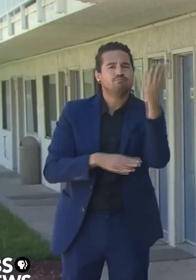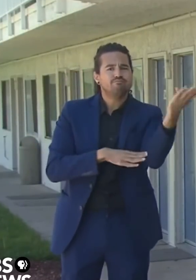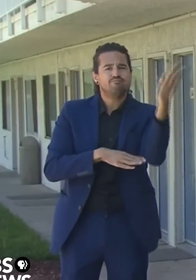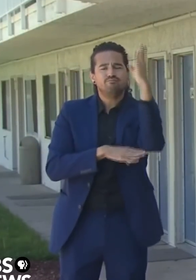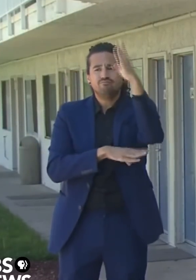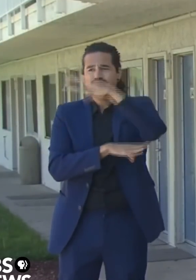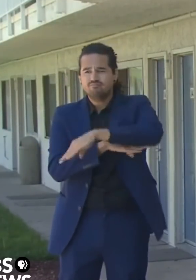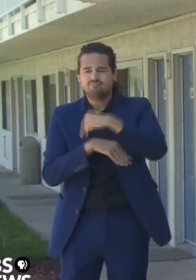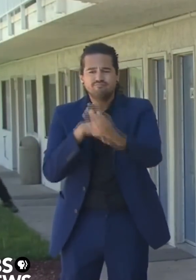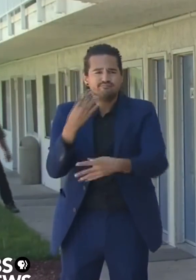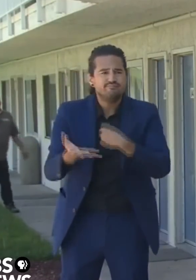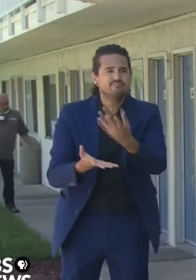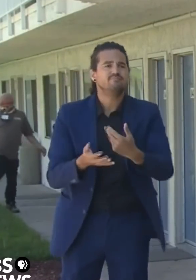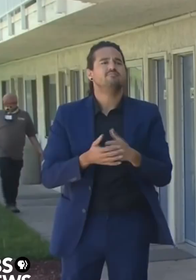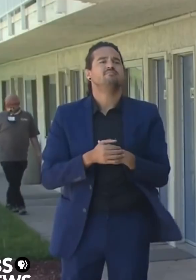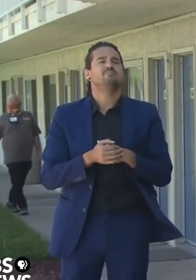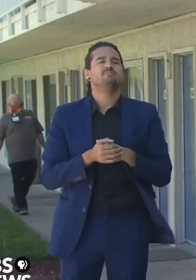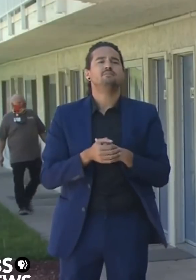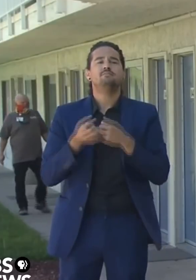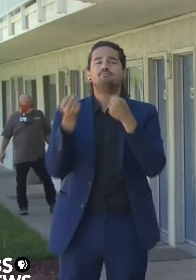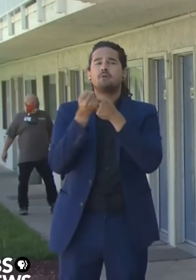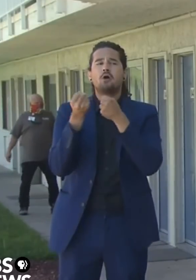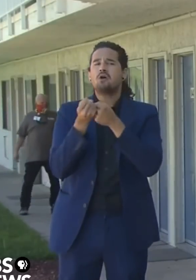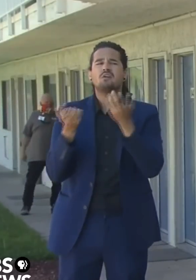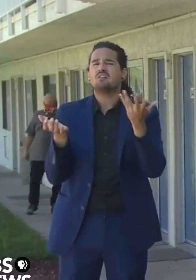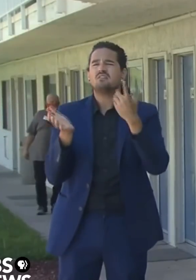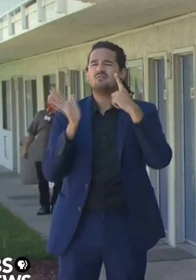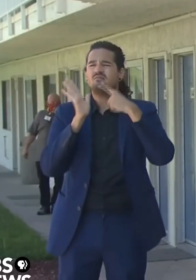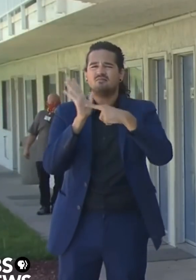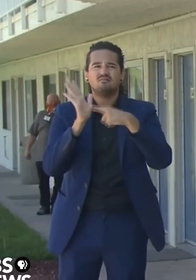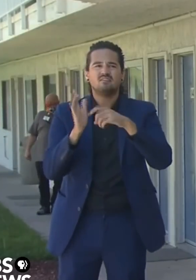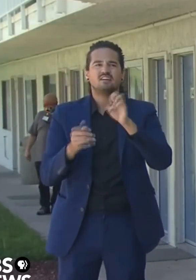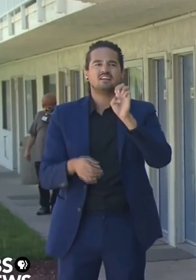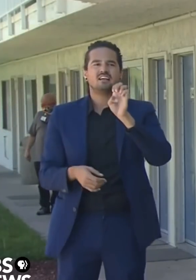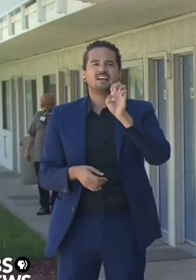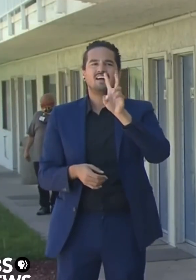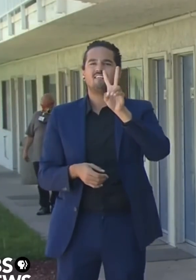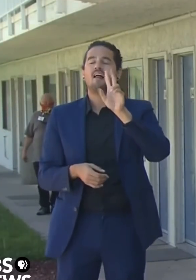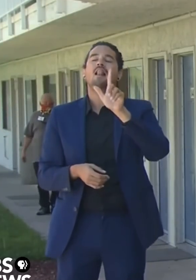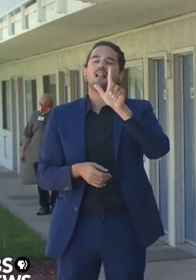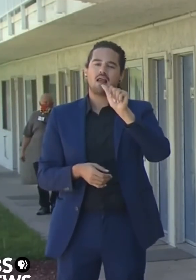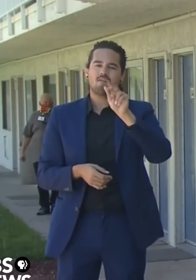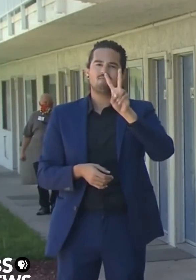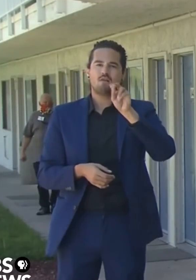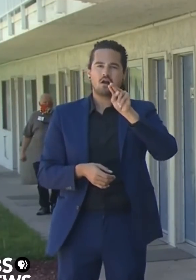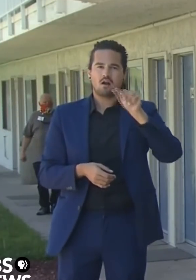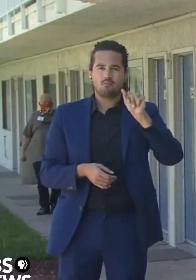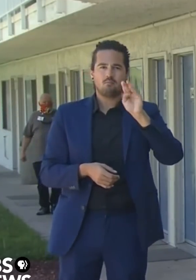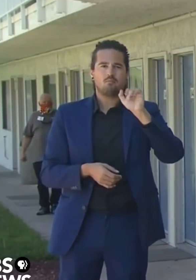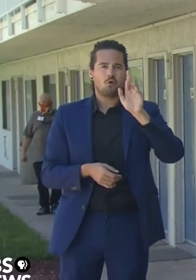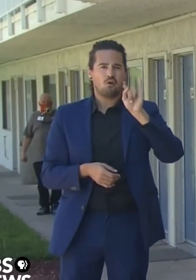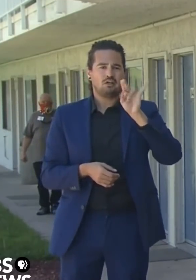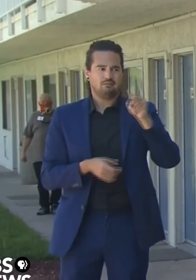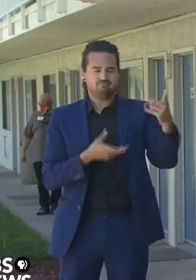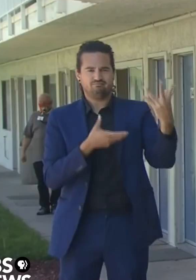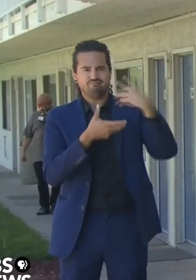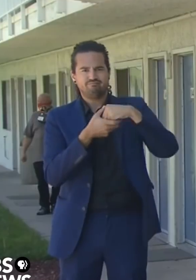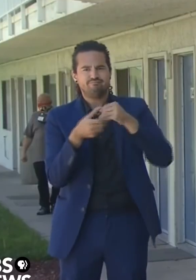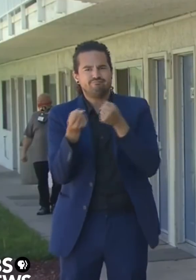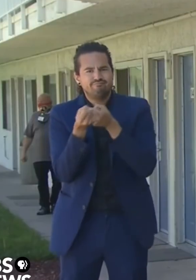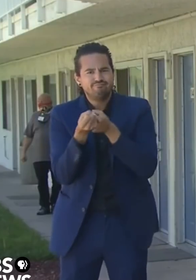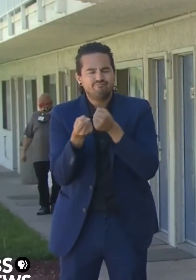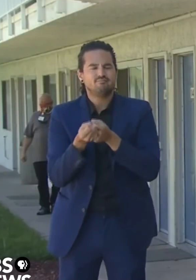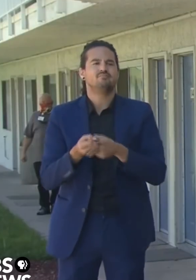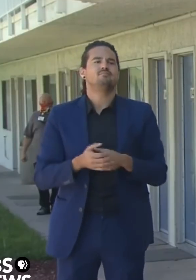Ivana Martin and her team that embraced this program that is locally driven. State identifies the